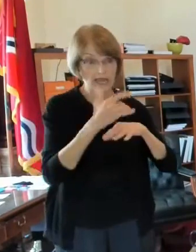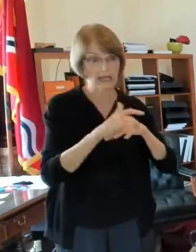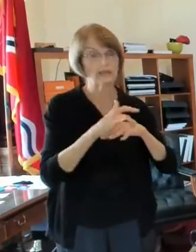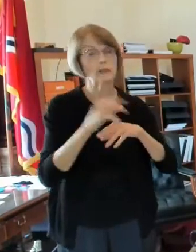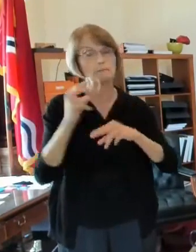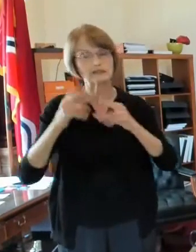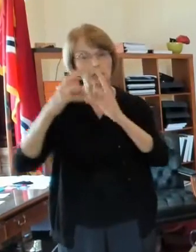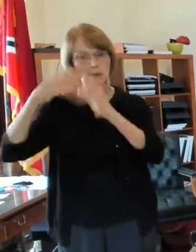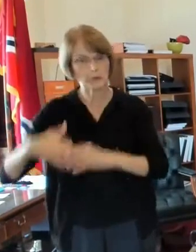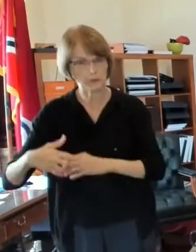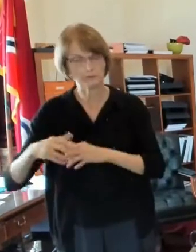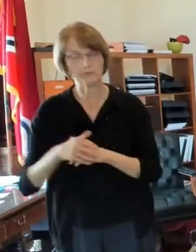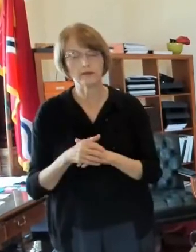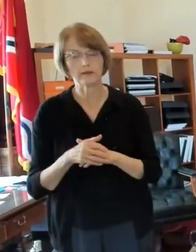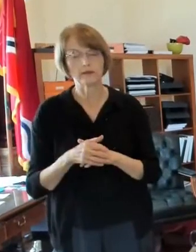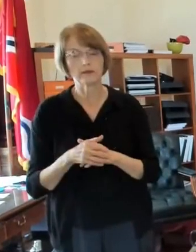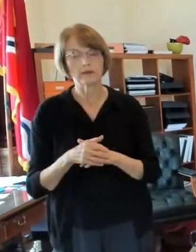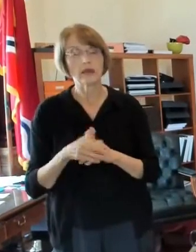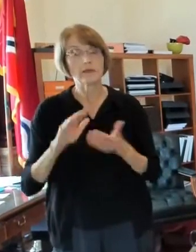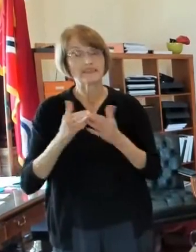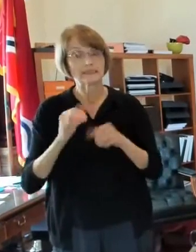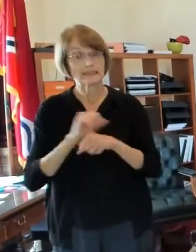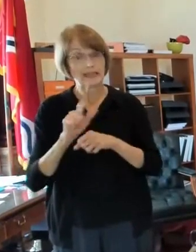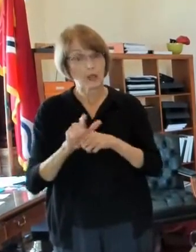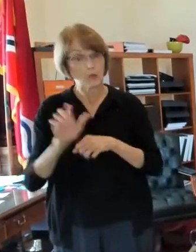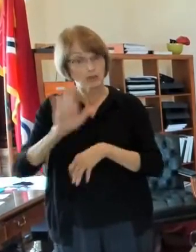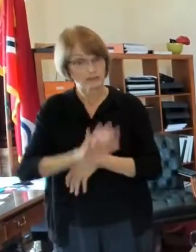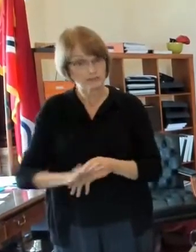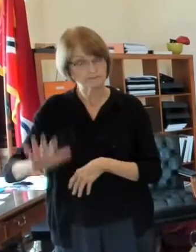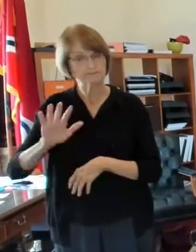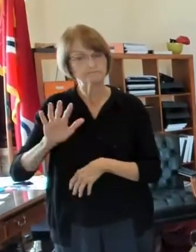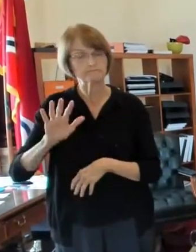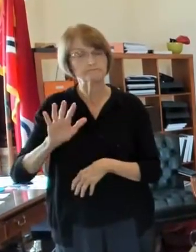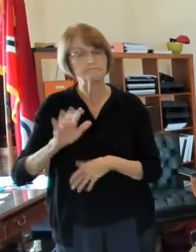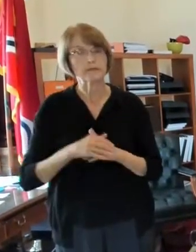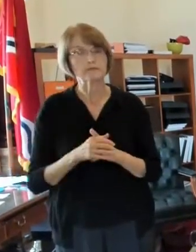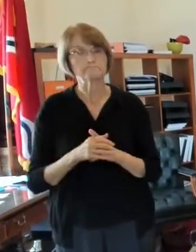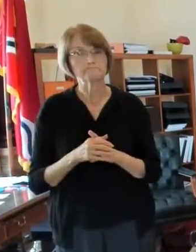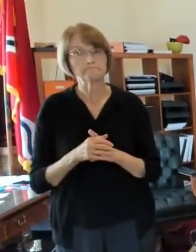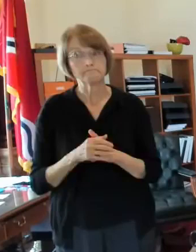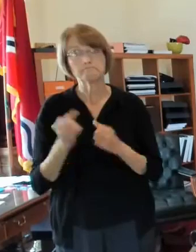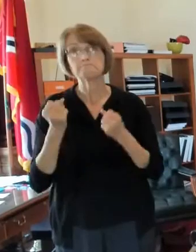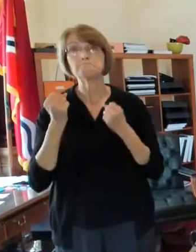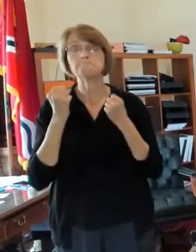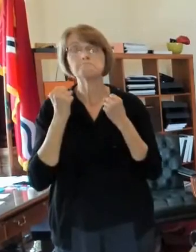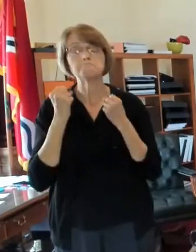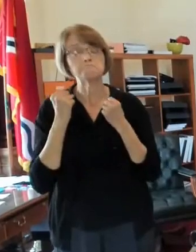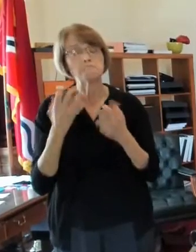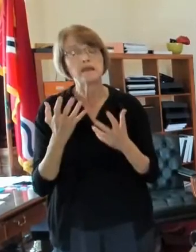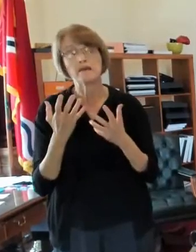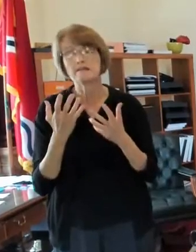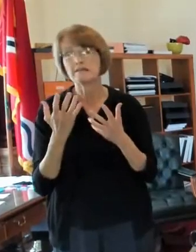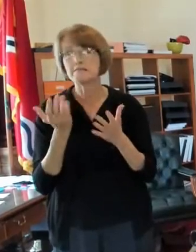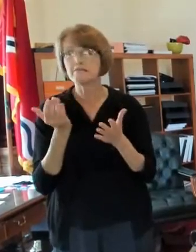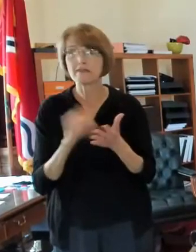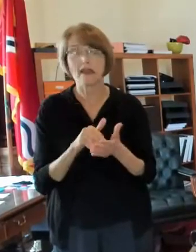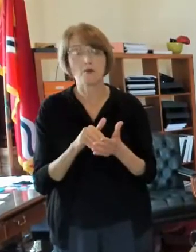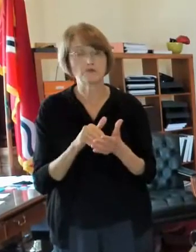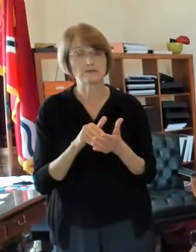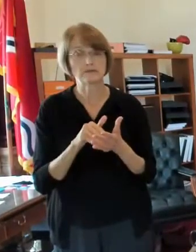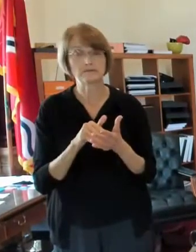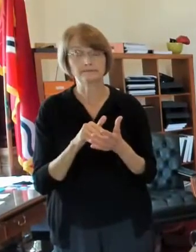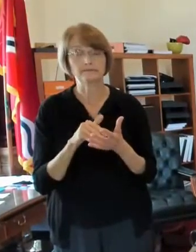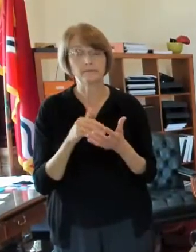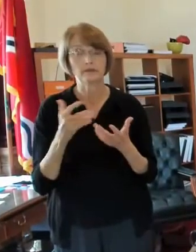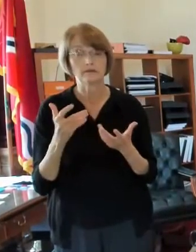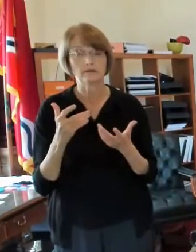louis there are um really thousands of almost and this was